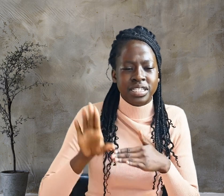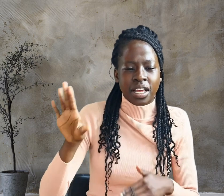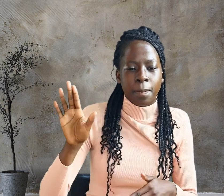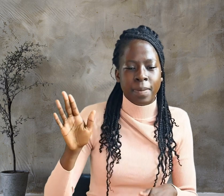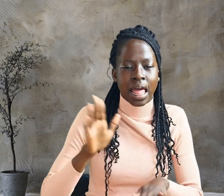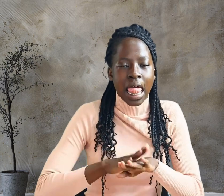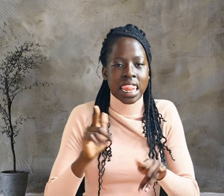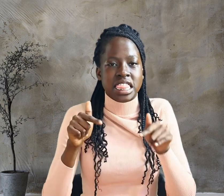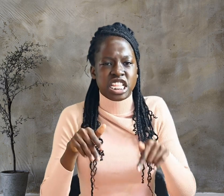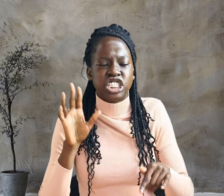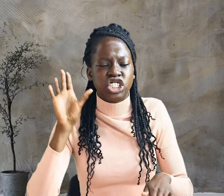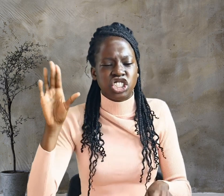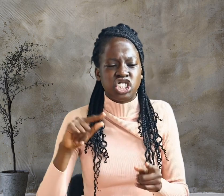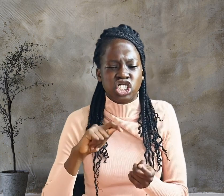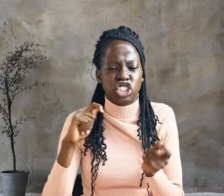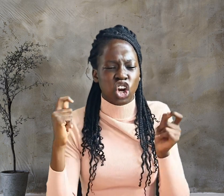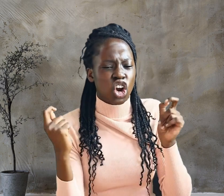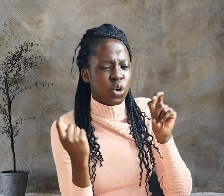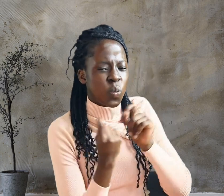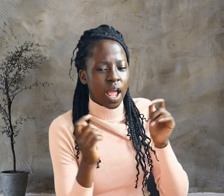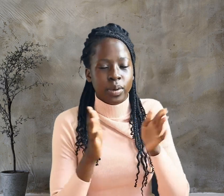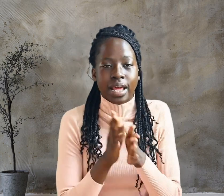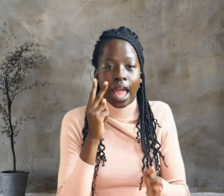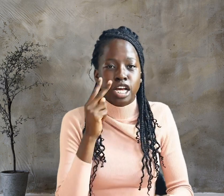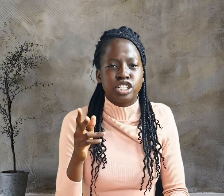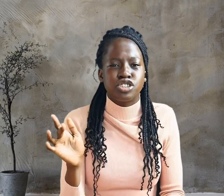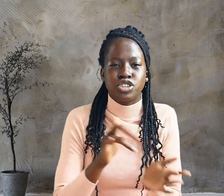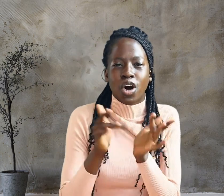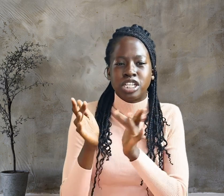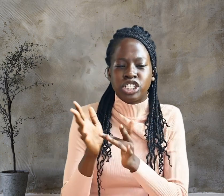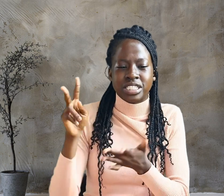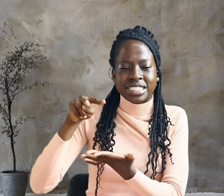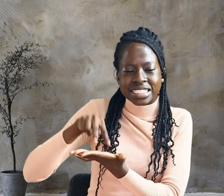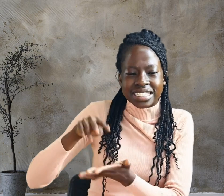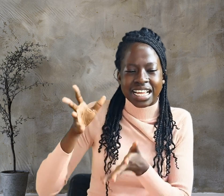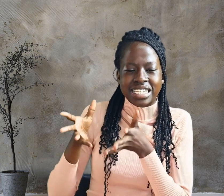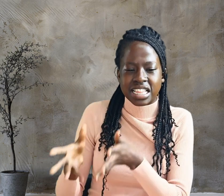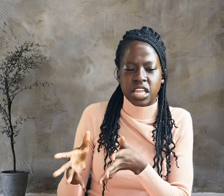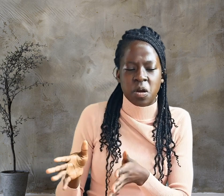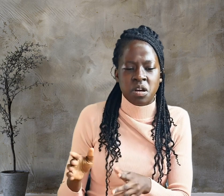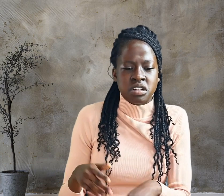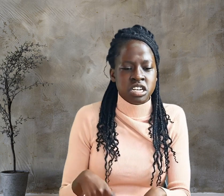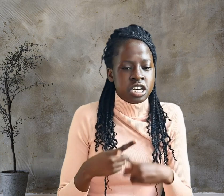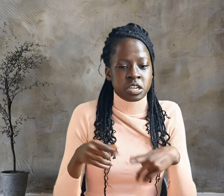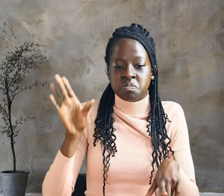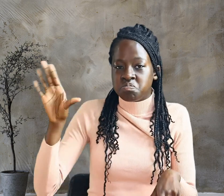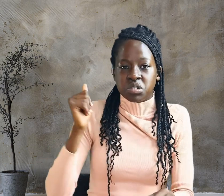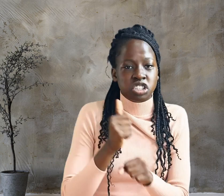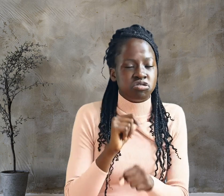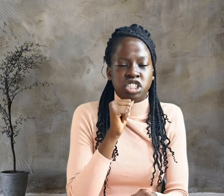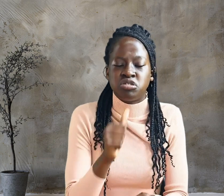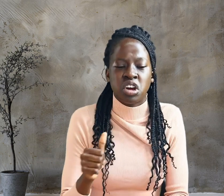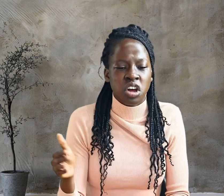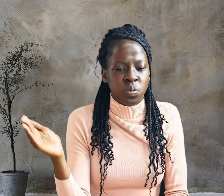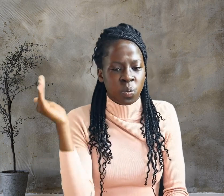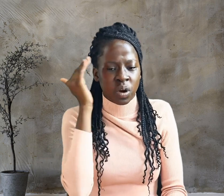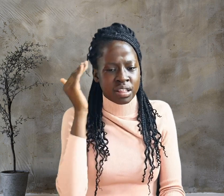At this, she turned around and saw Jesus standing there. But she did not realize